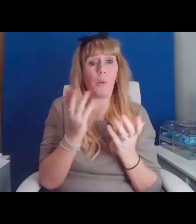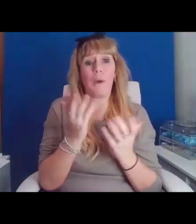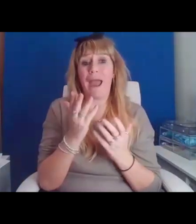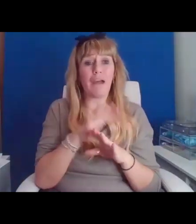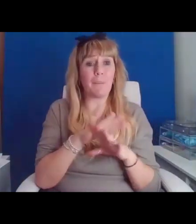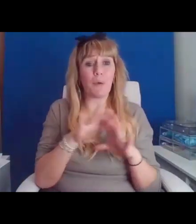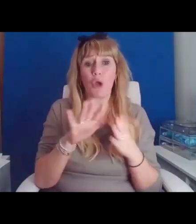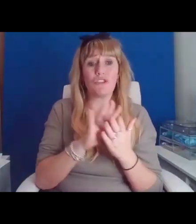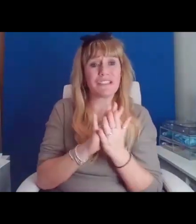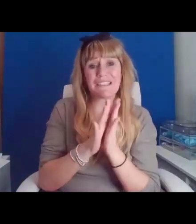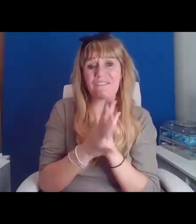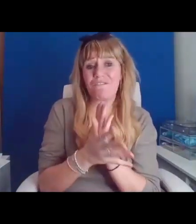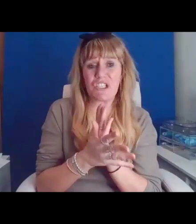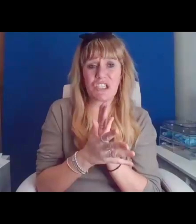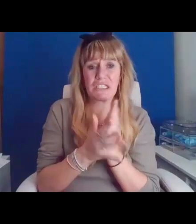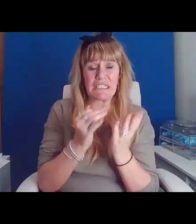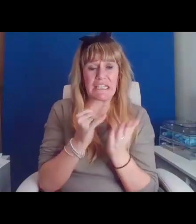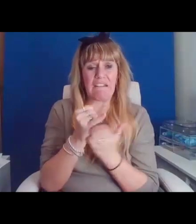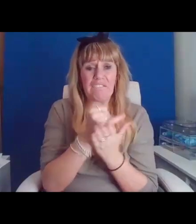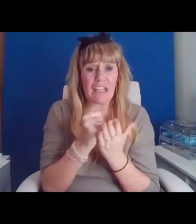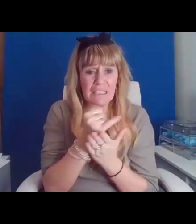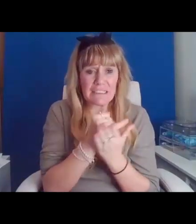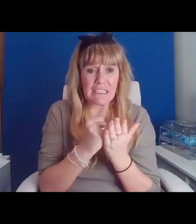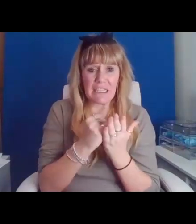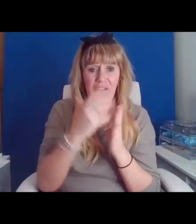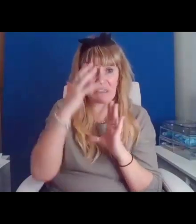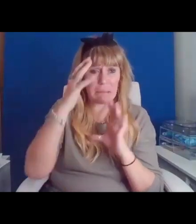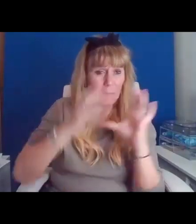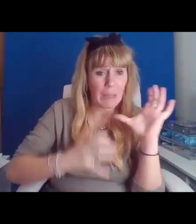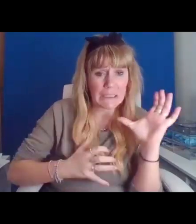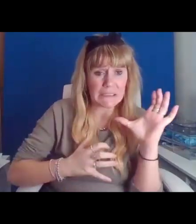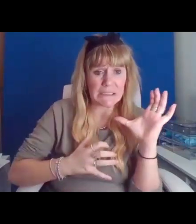demented, defective, defeated.